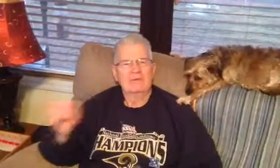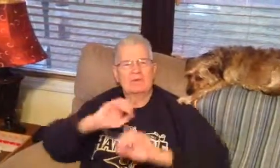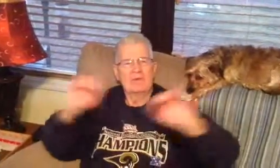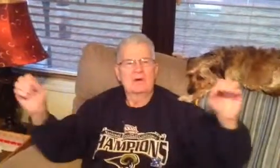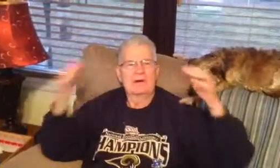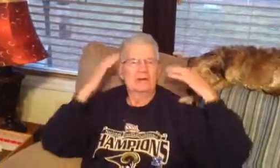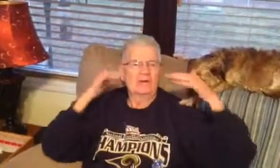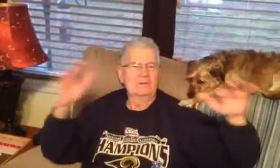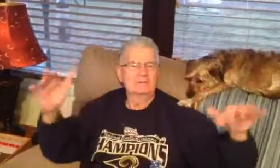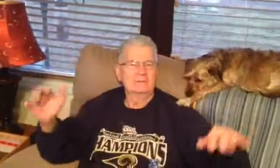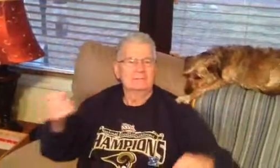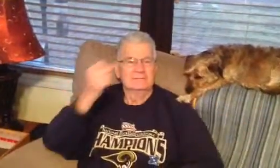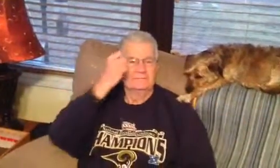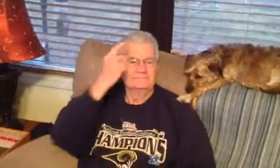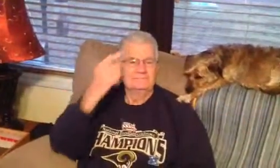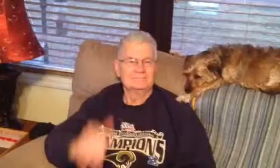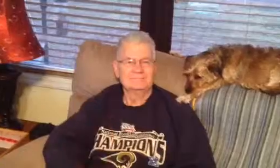Go, go. Go. That's a taste. Oh,